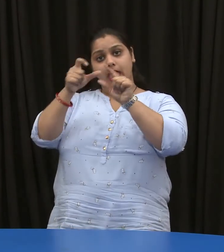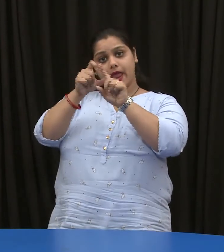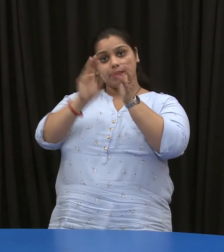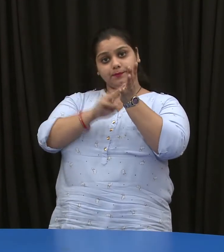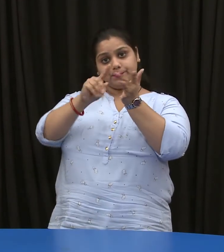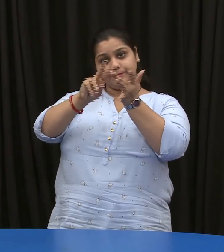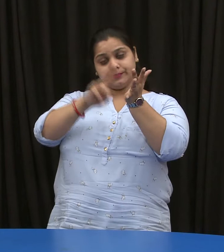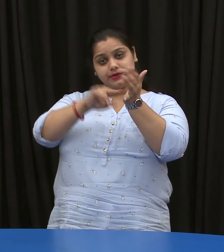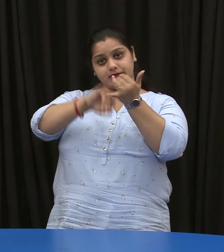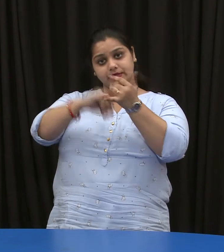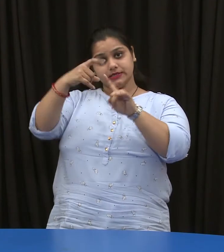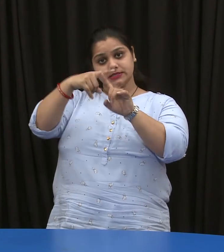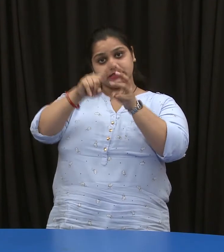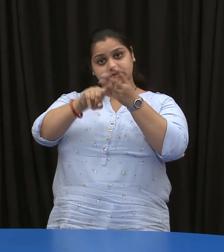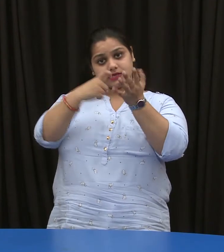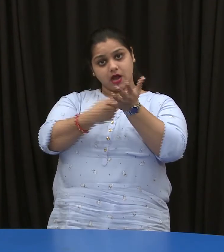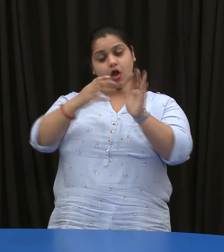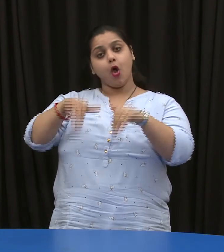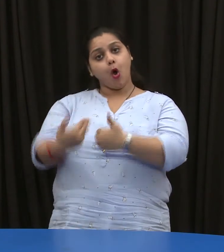a member of the Administrators group.